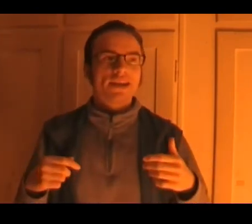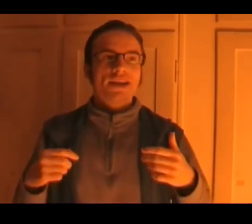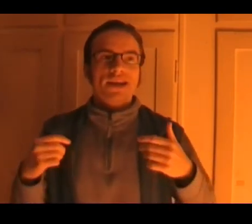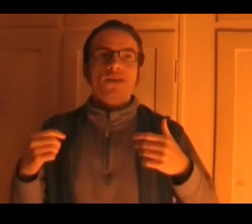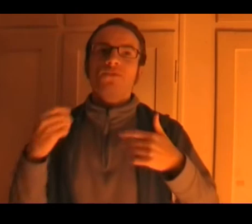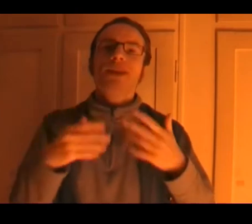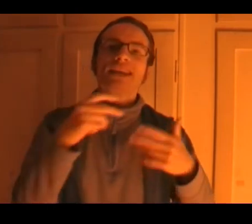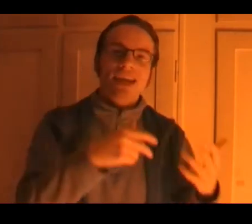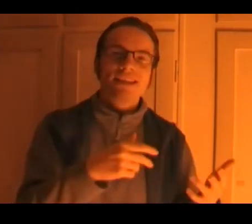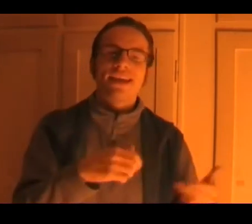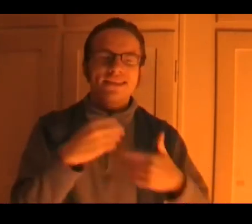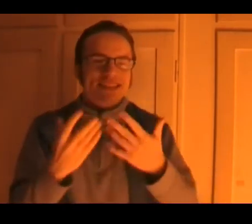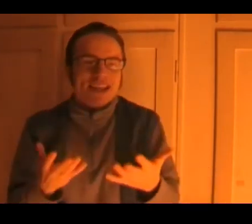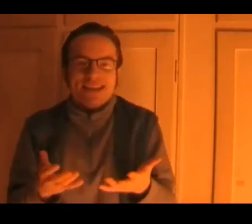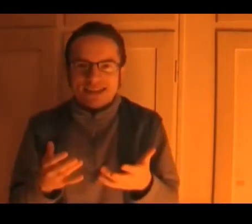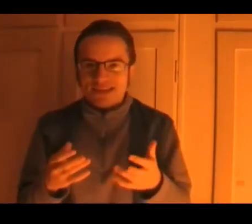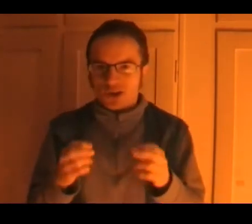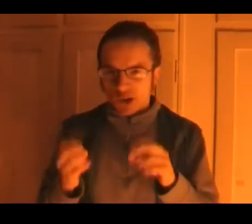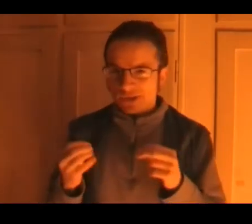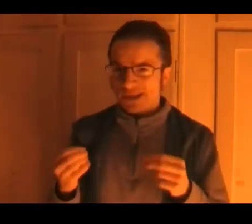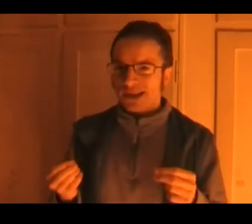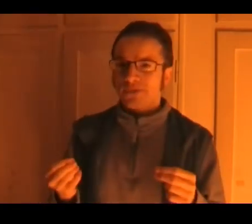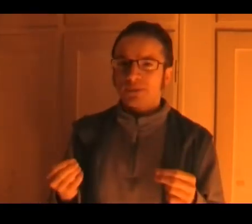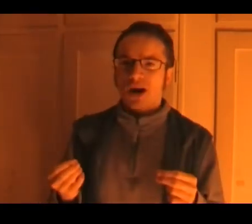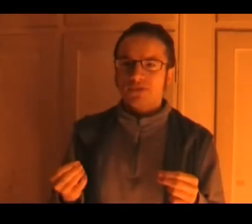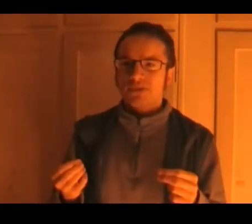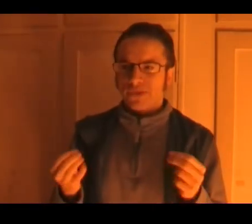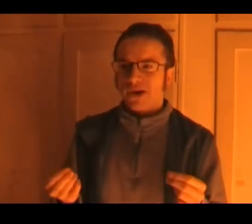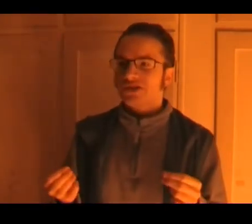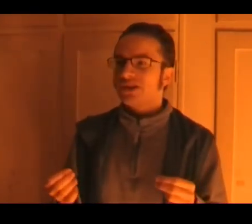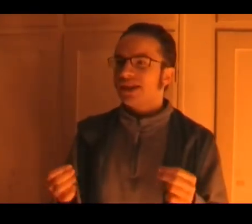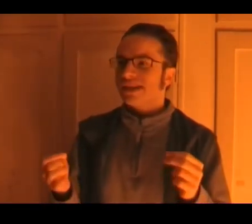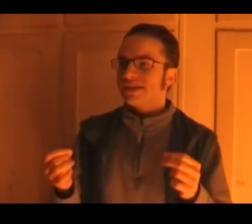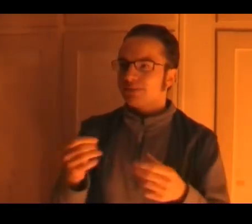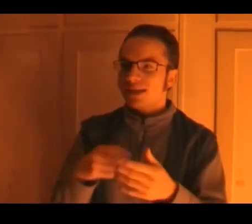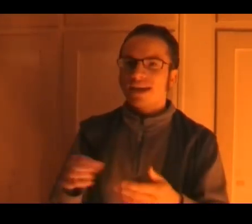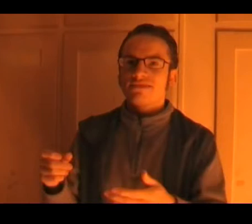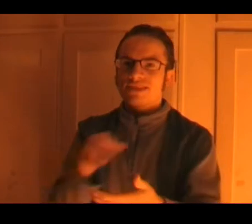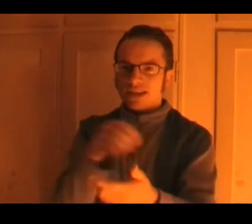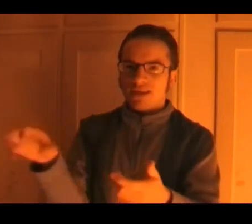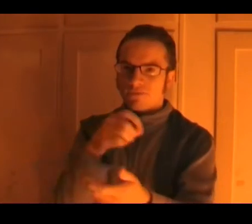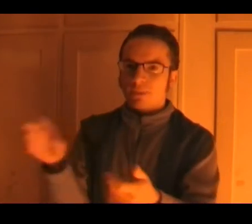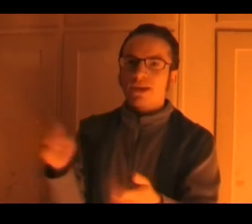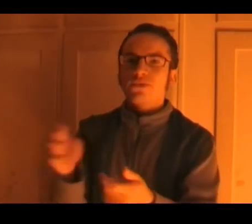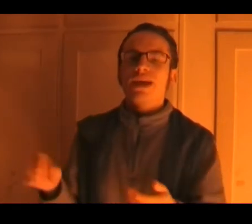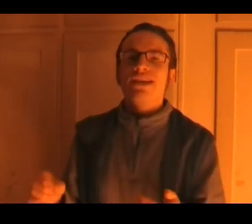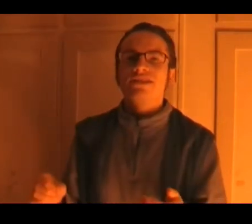really hinted that this that that's the closest thing the film comes to mythology is mika sitting there flipping through pages